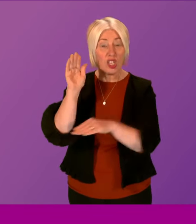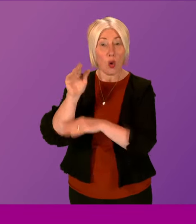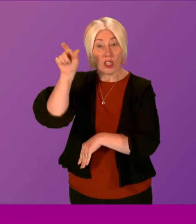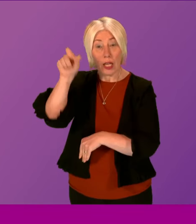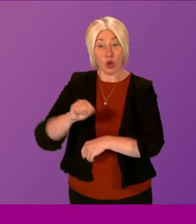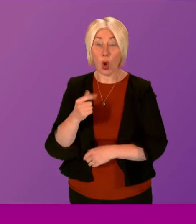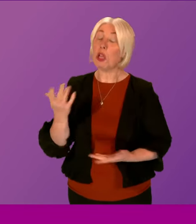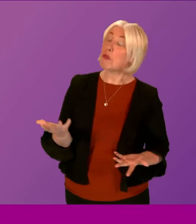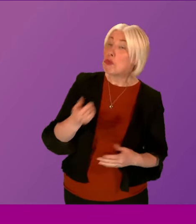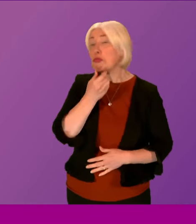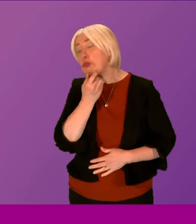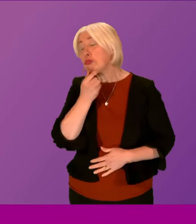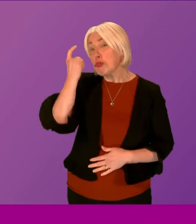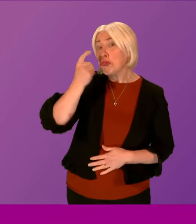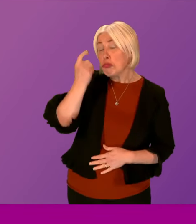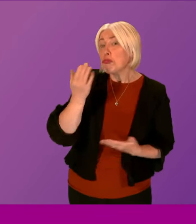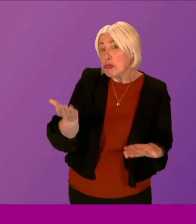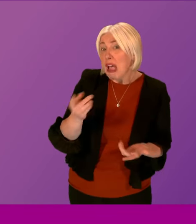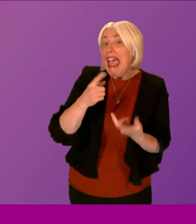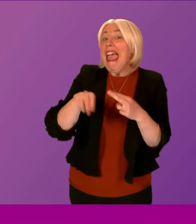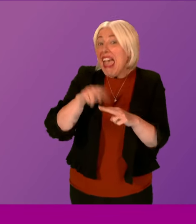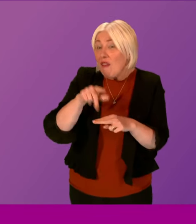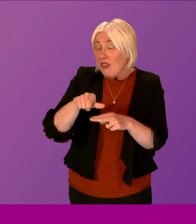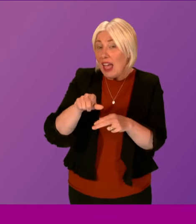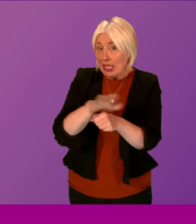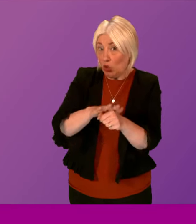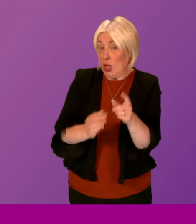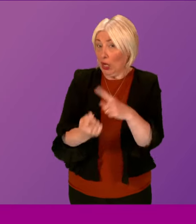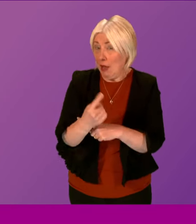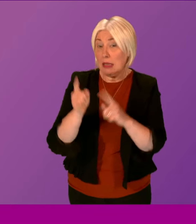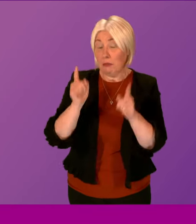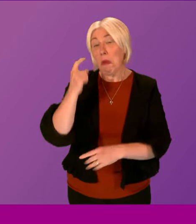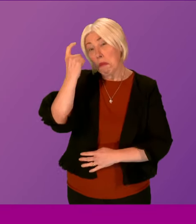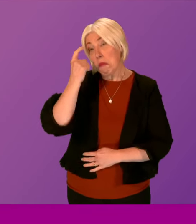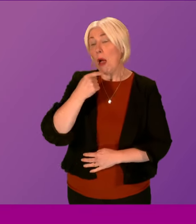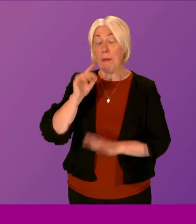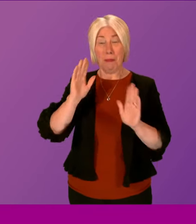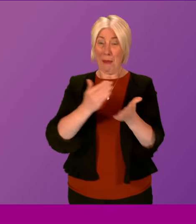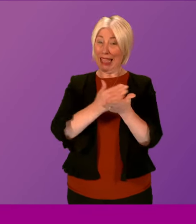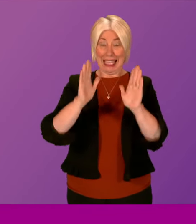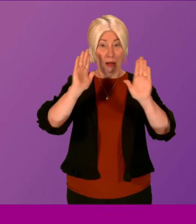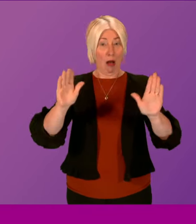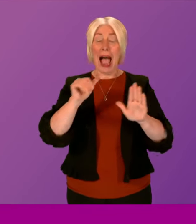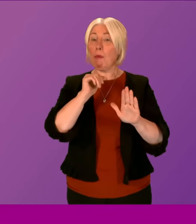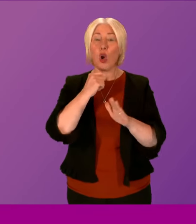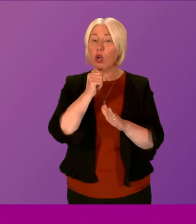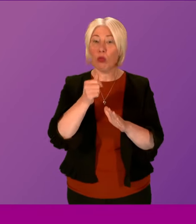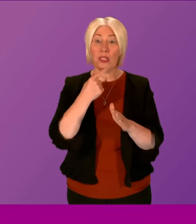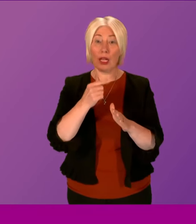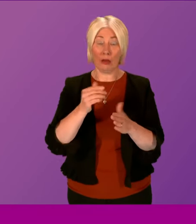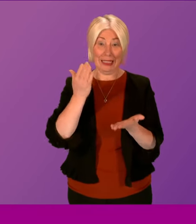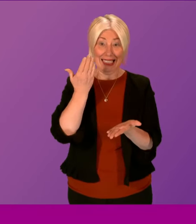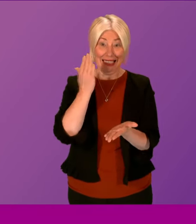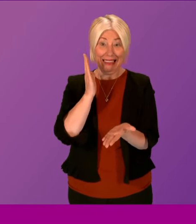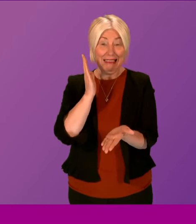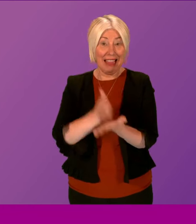I think that is worthy of consideration if we get to that position. But let me be absolutely clear. We do not rule out, in fact, it's very firmly on